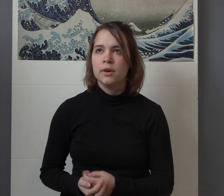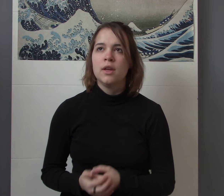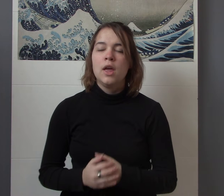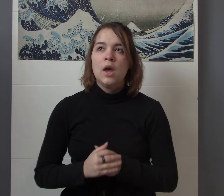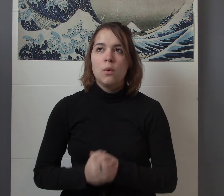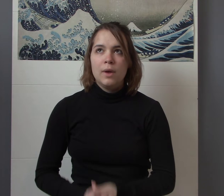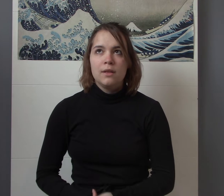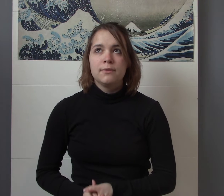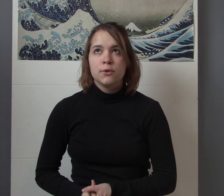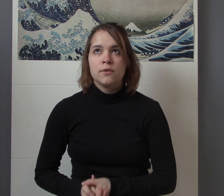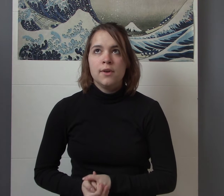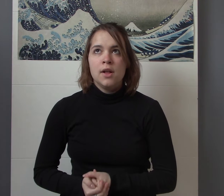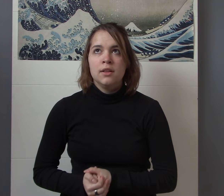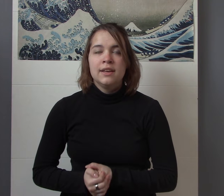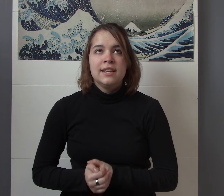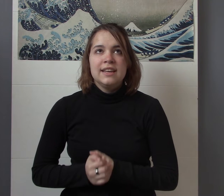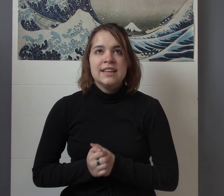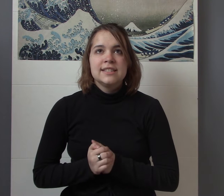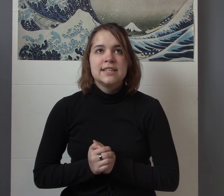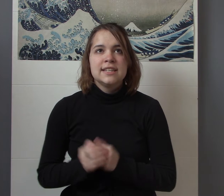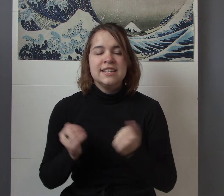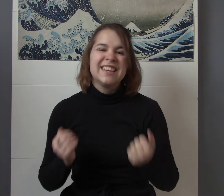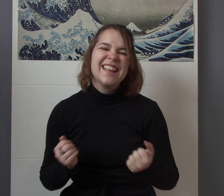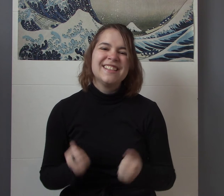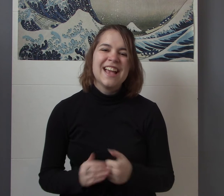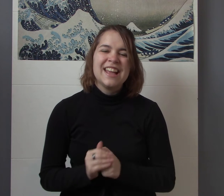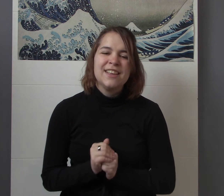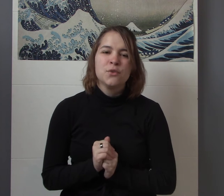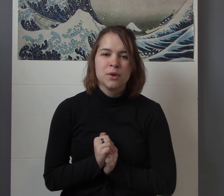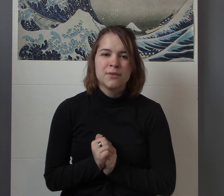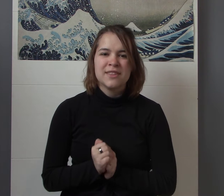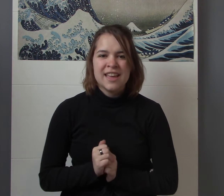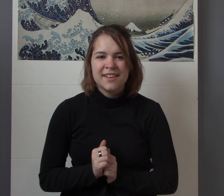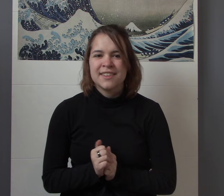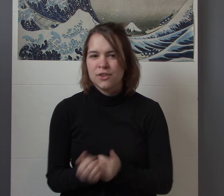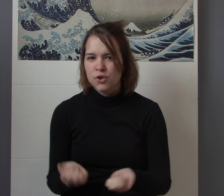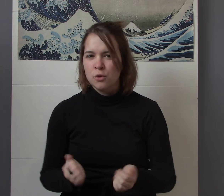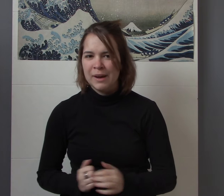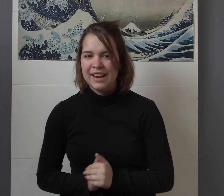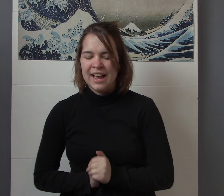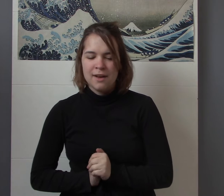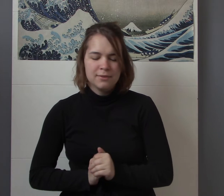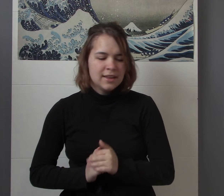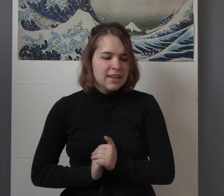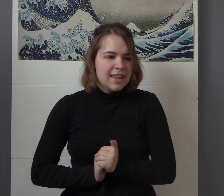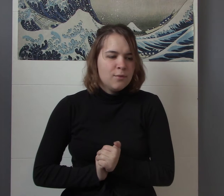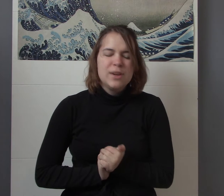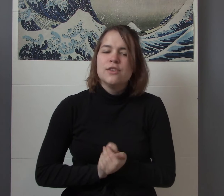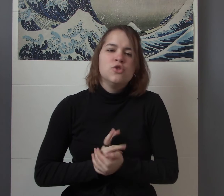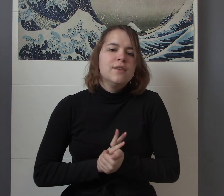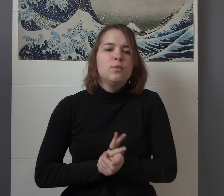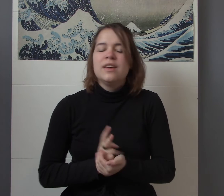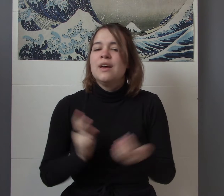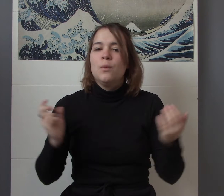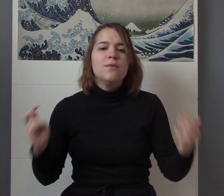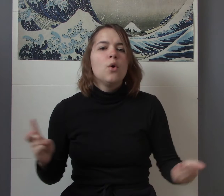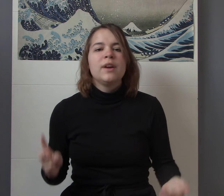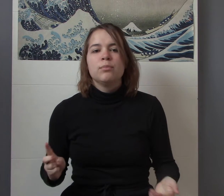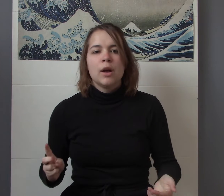well first of all it negates any sort of stakes that the show might have if we can if we we've already brought